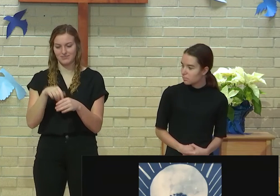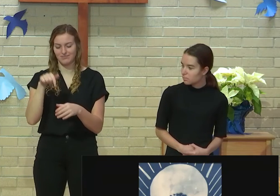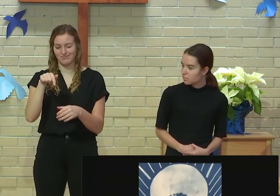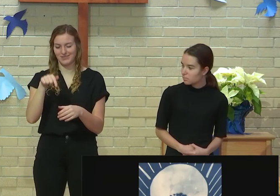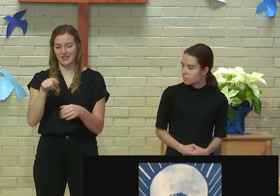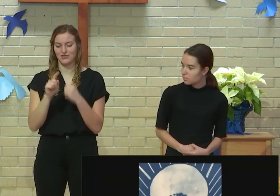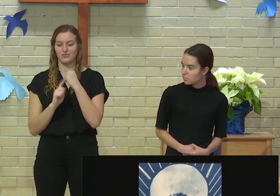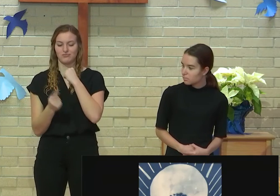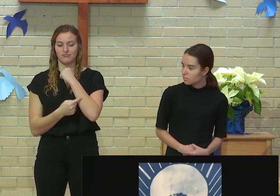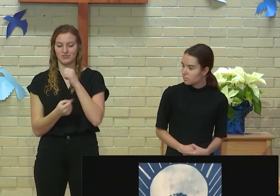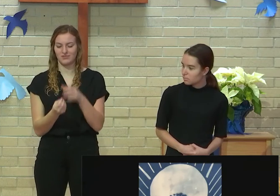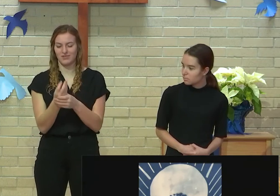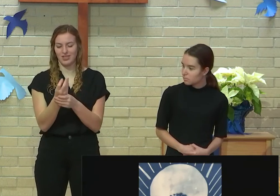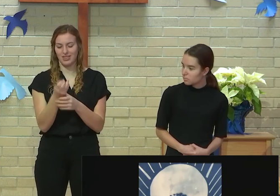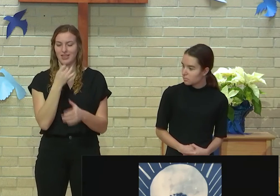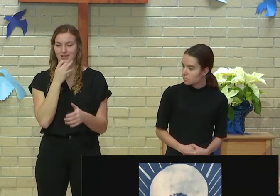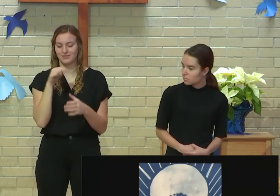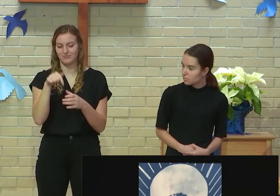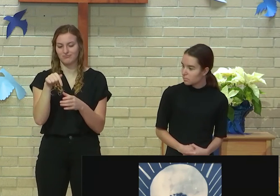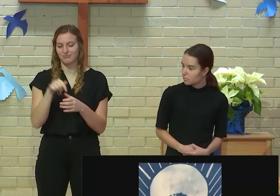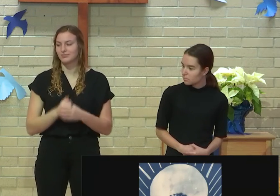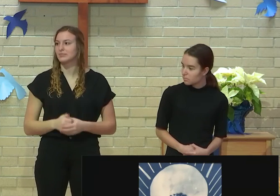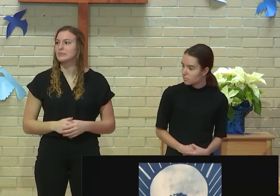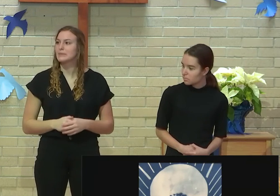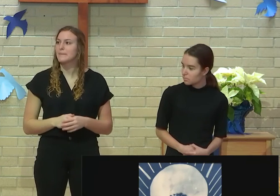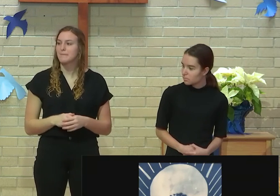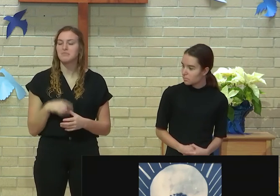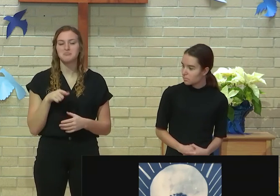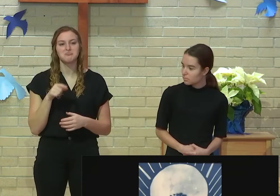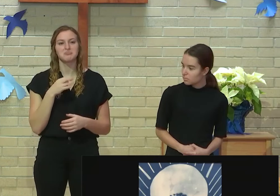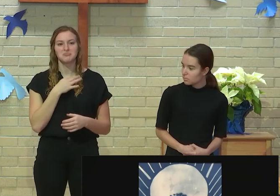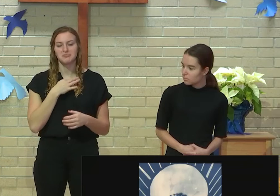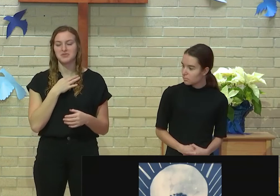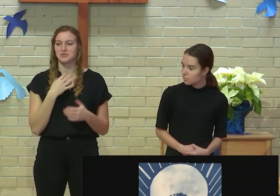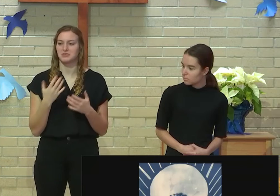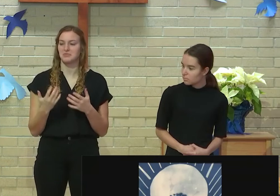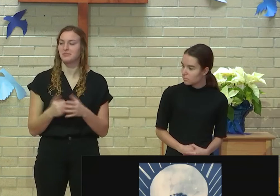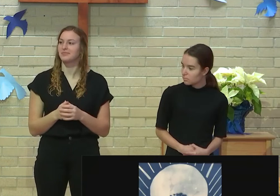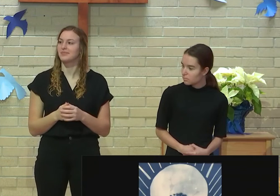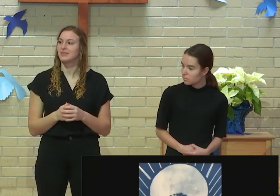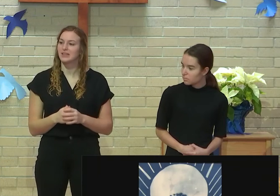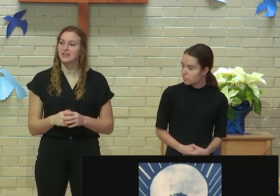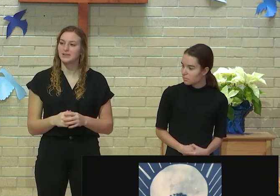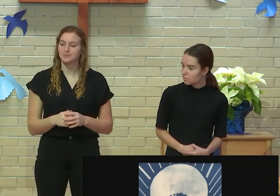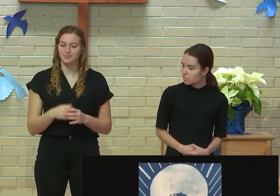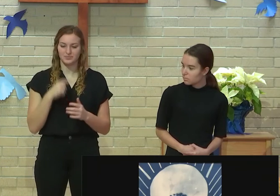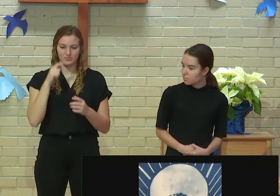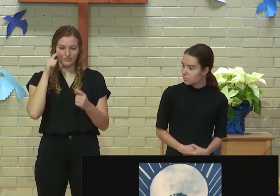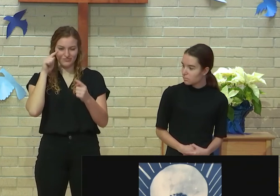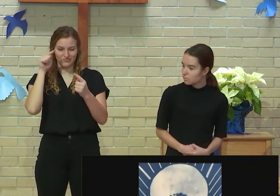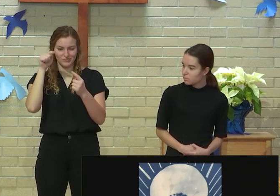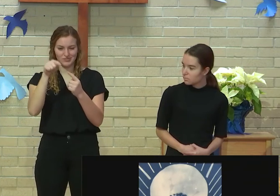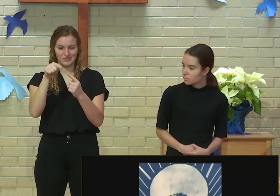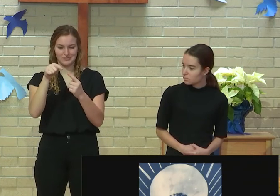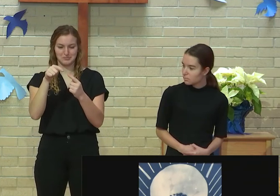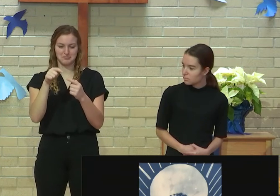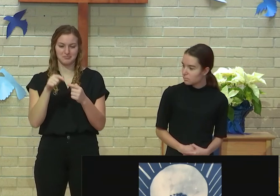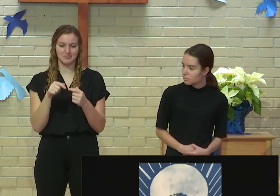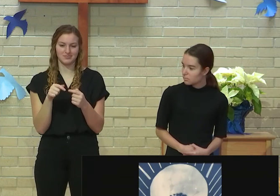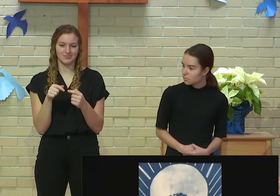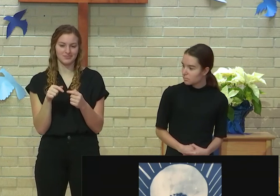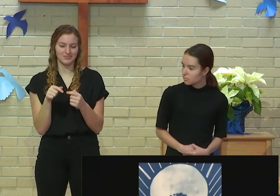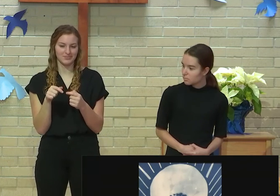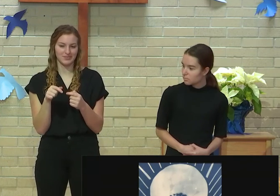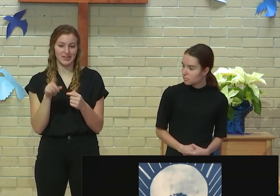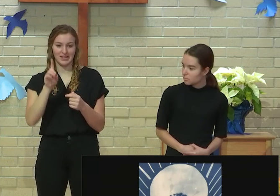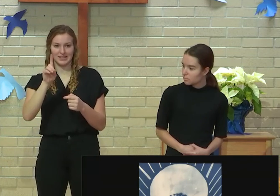kind of browsing through the magazines looking for something interesting that I could build off of. And the central kind of stalk area is a